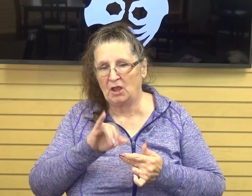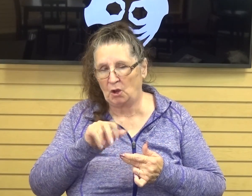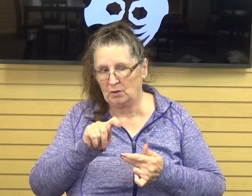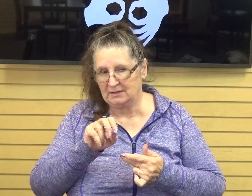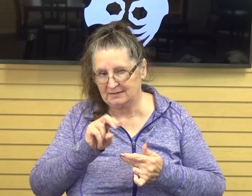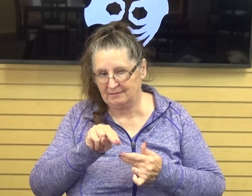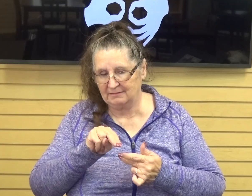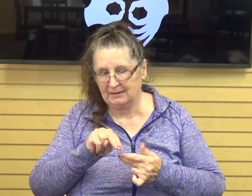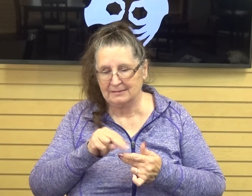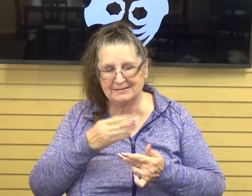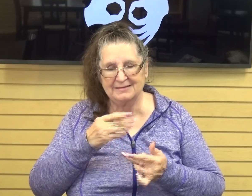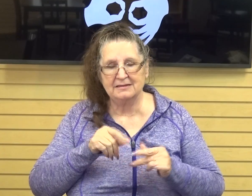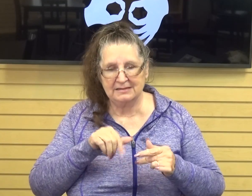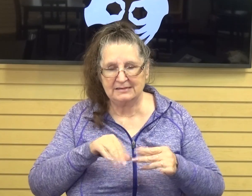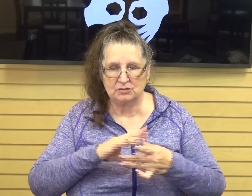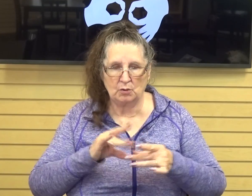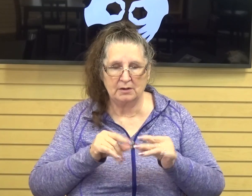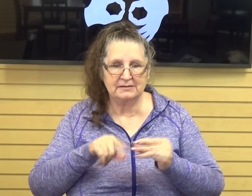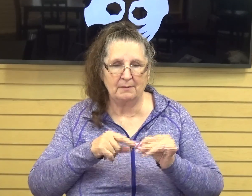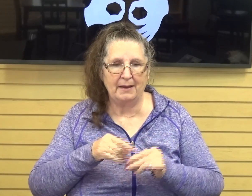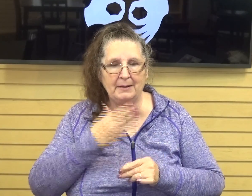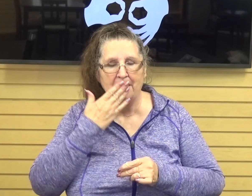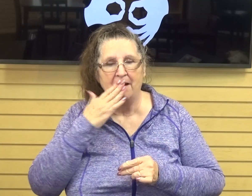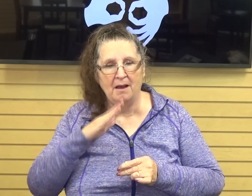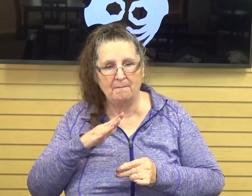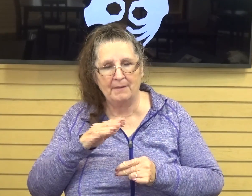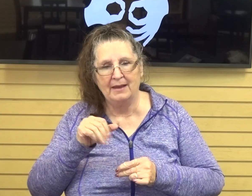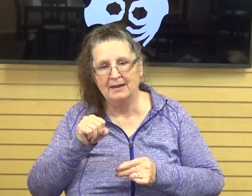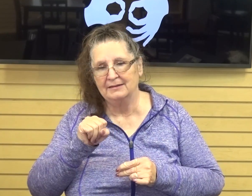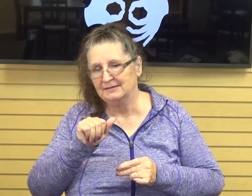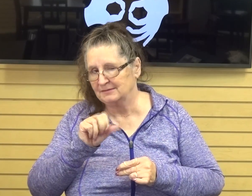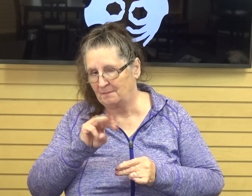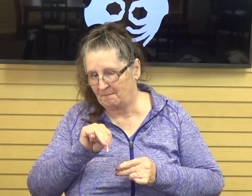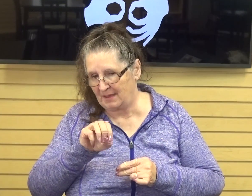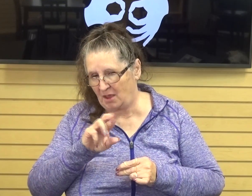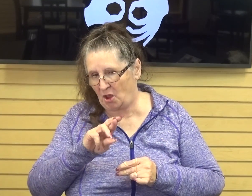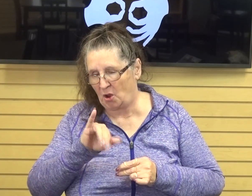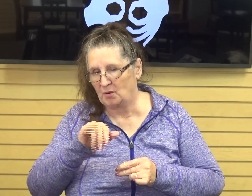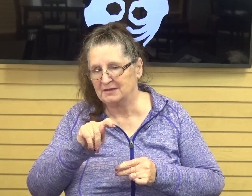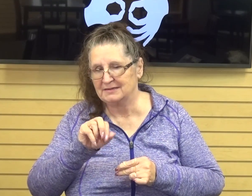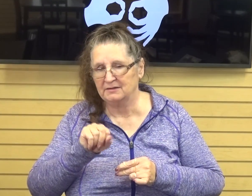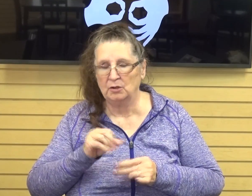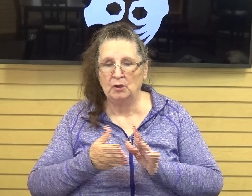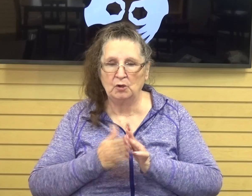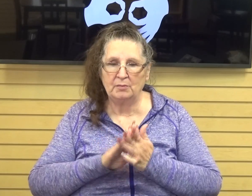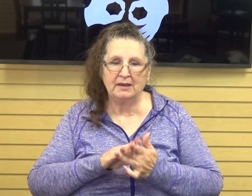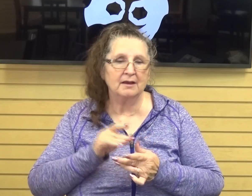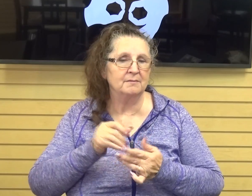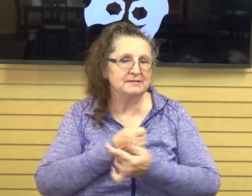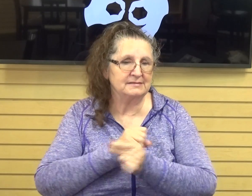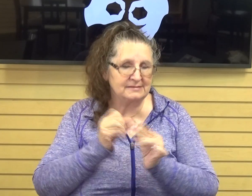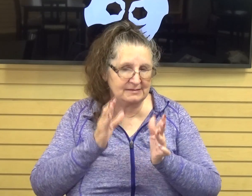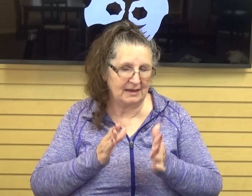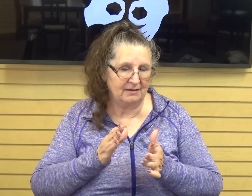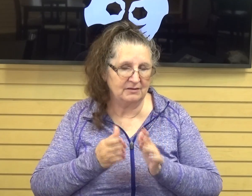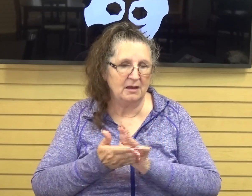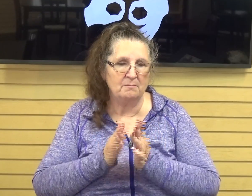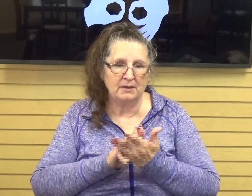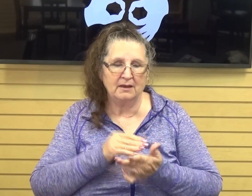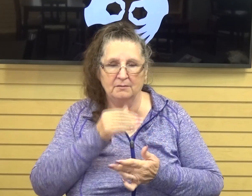good or a bad Samaritan who gets saved. At any rate, that phrase that Jesus needed